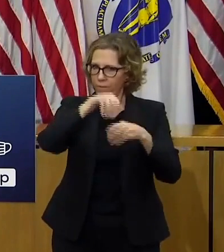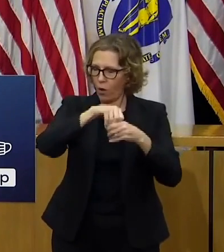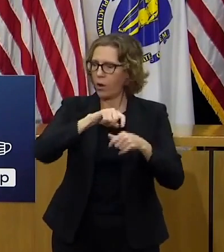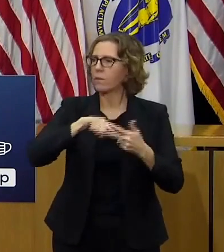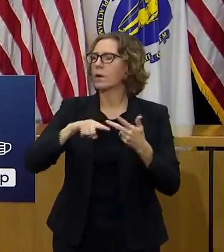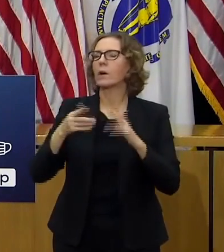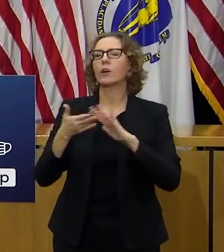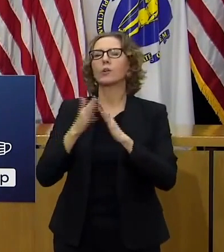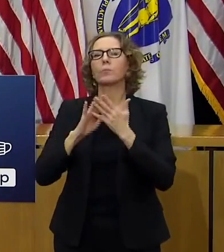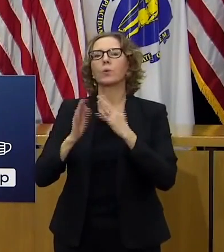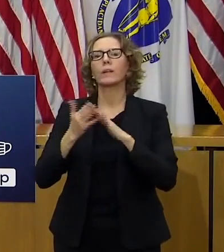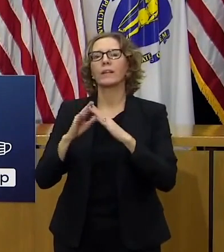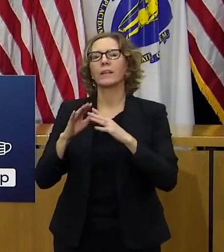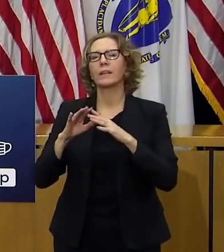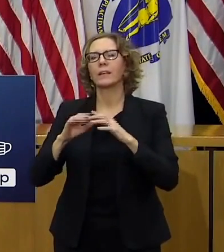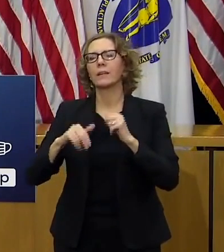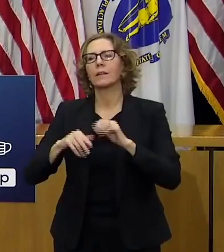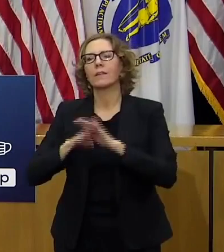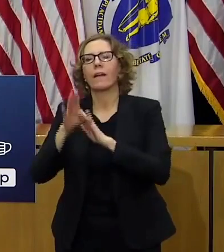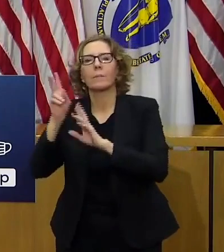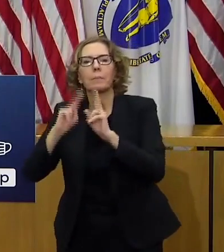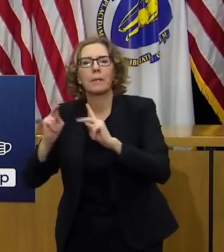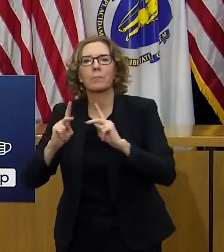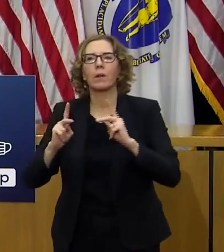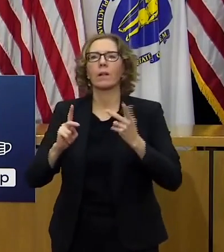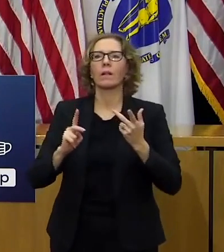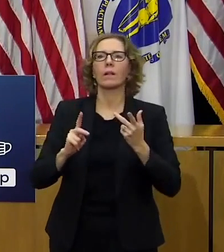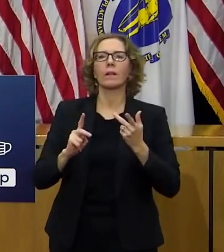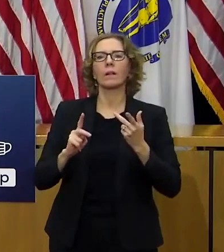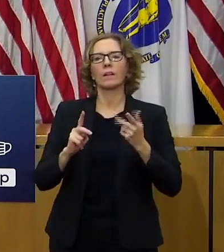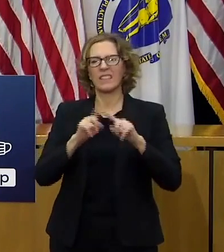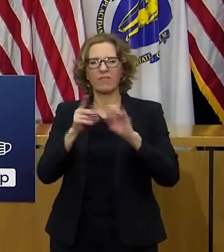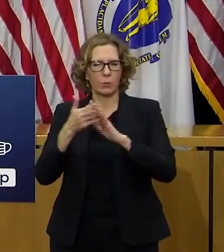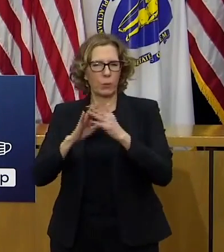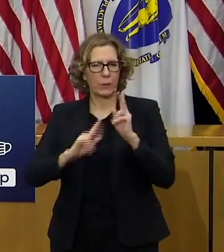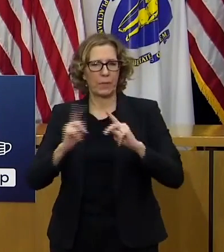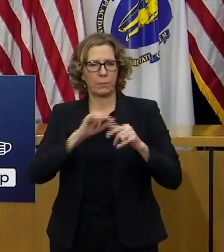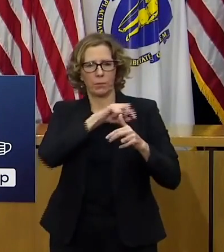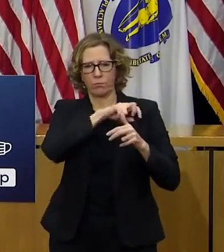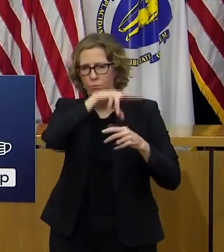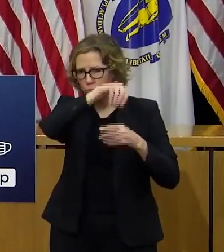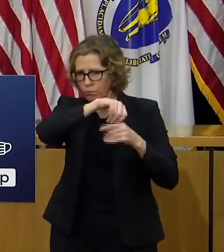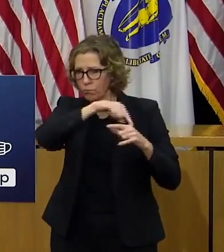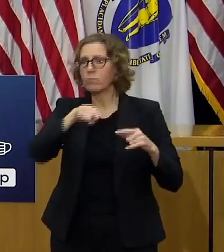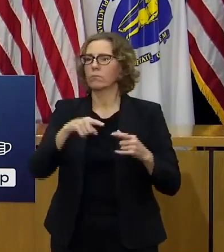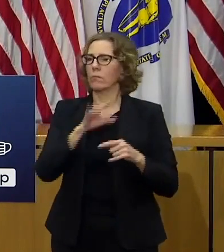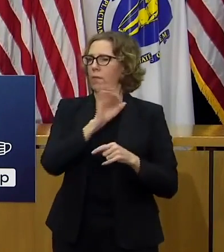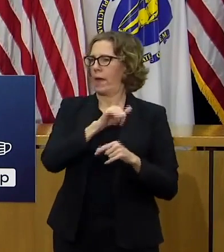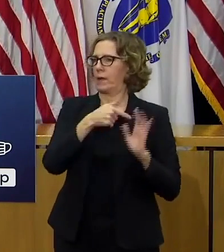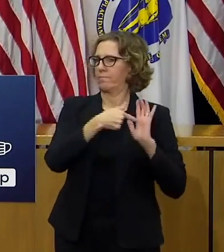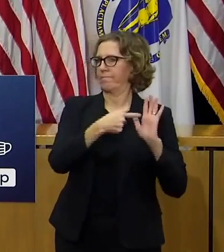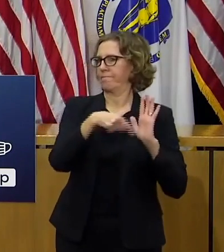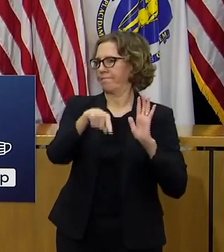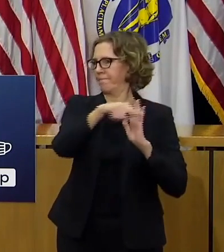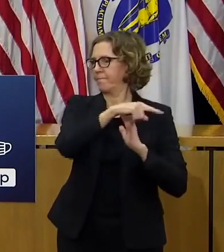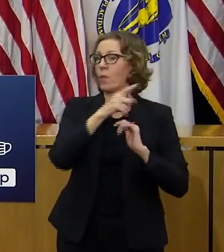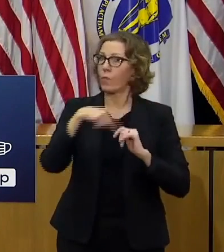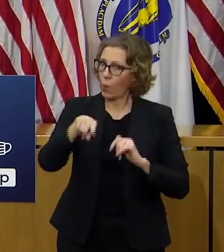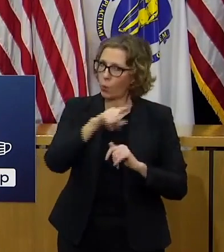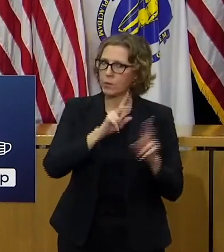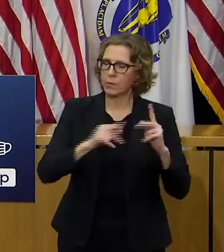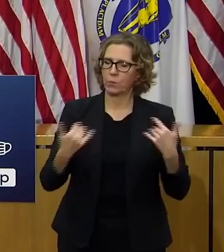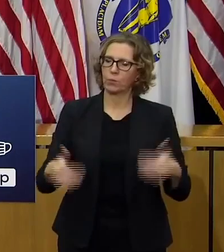folks in the education community i mean there's a lot of different voices and elements of the commonwealth represented there and those folks have been